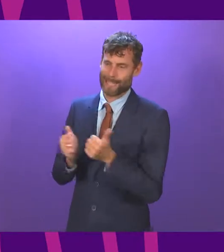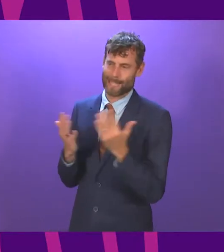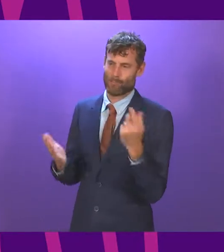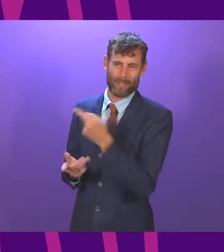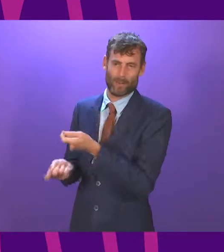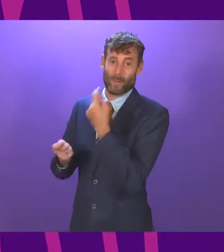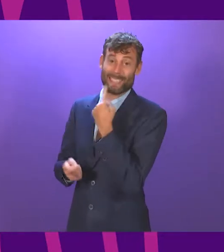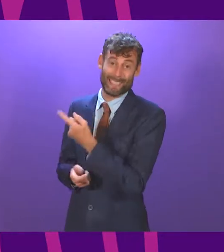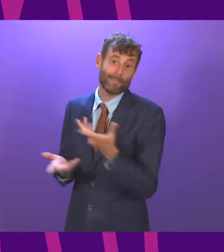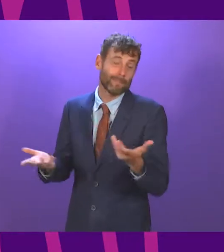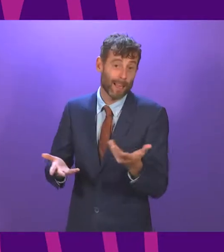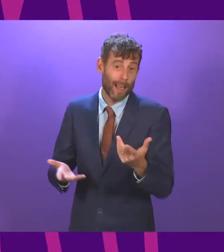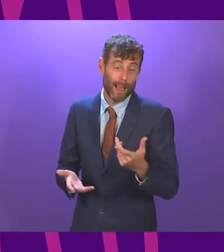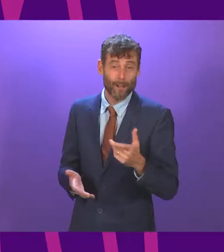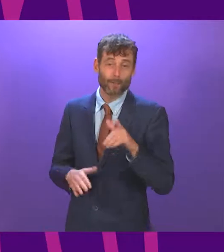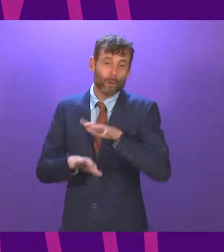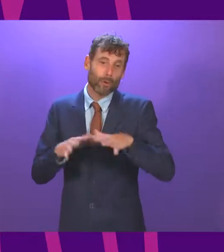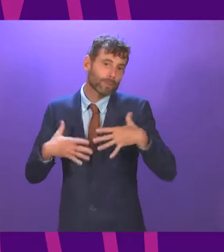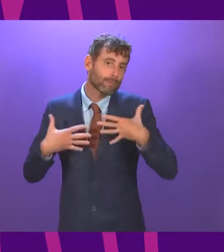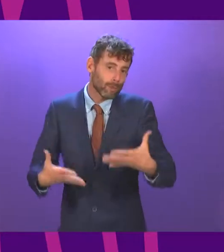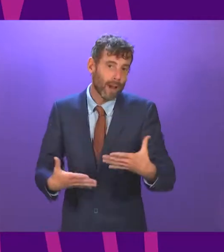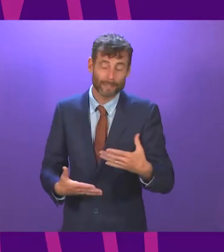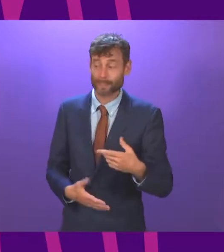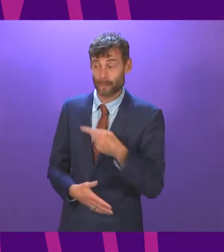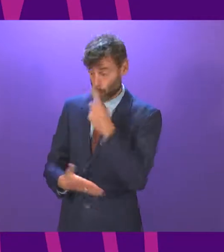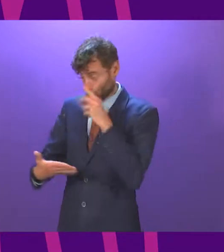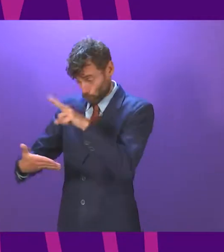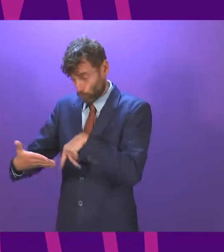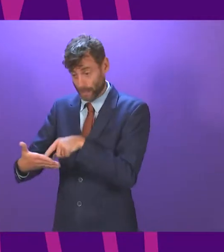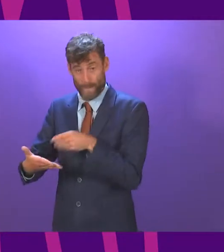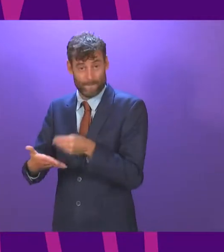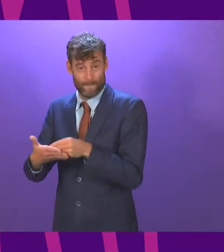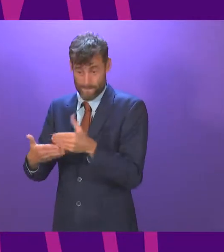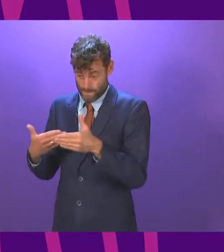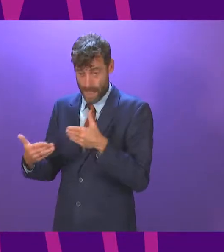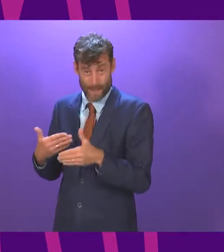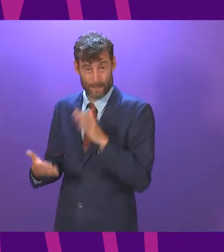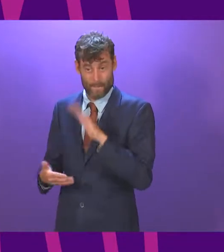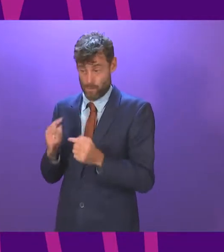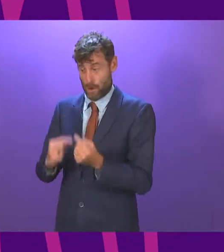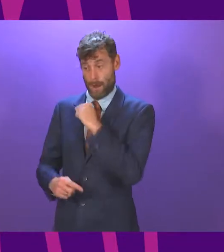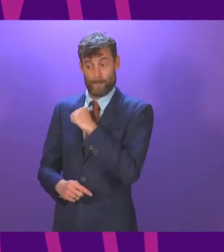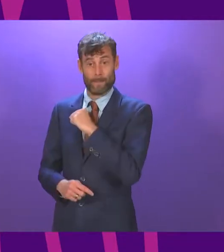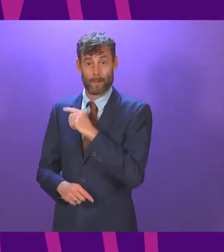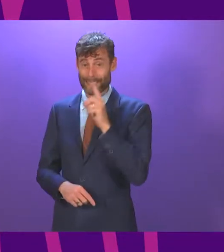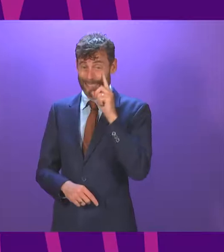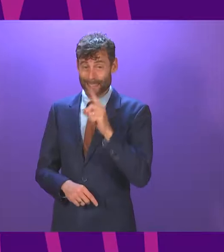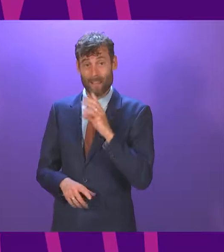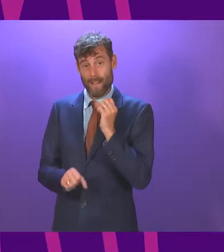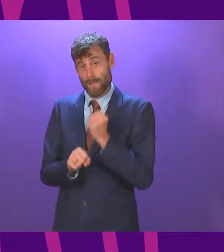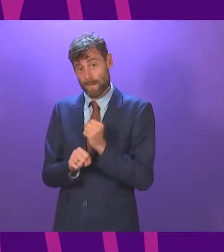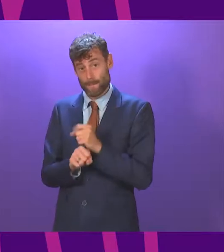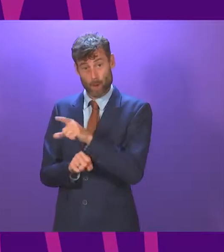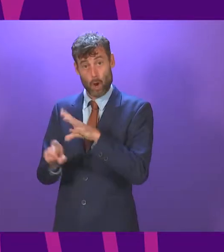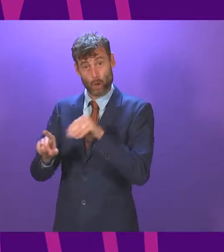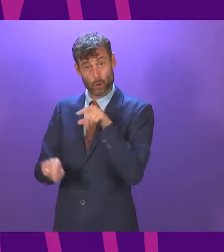probably won't be surprised that I've actually said that. mean, if Mr Mundell actually looks at the financing that's actually came from the consecutive Westminster governments to the Scottish